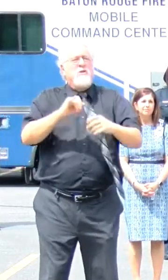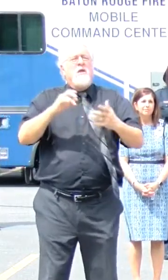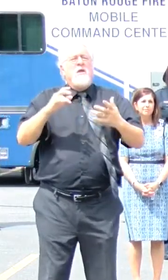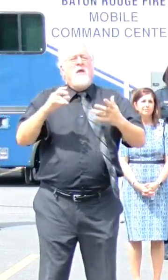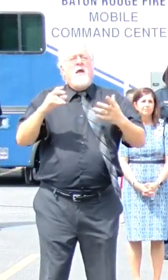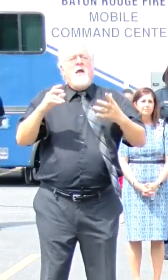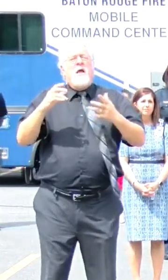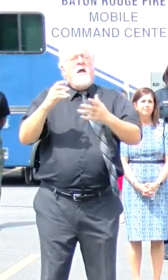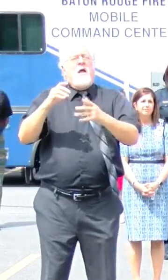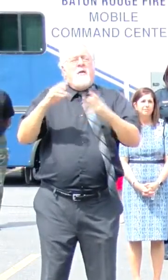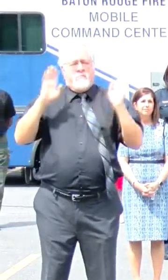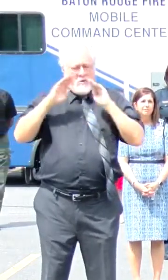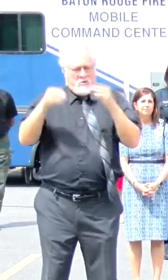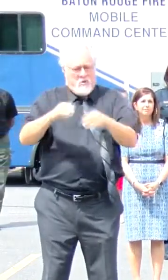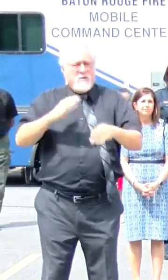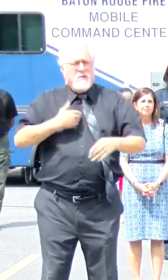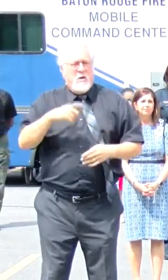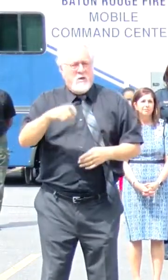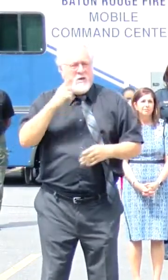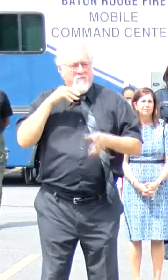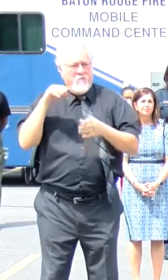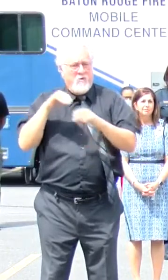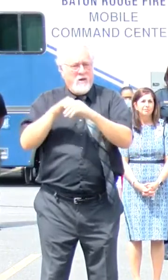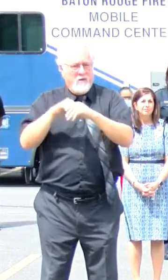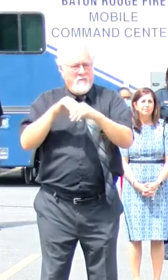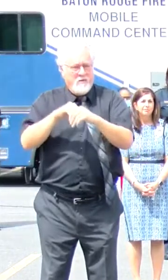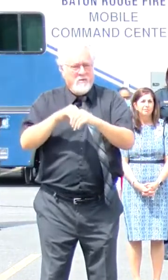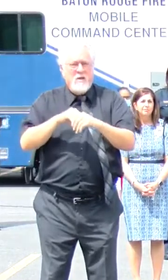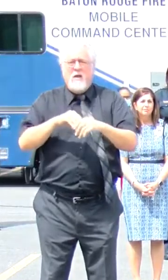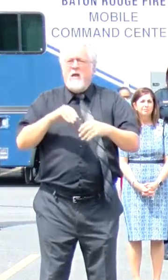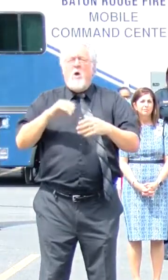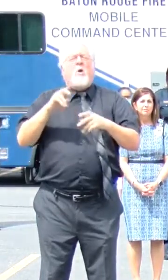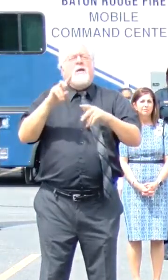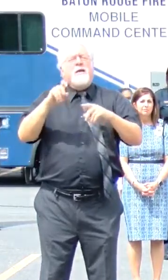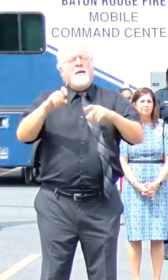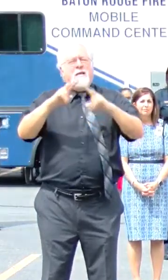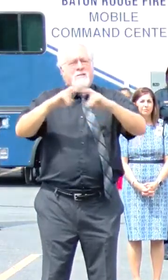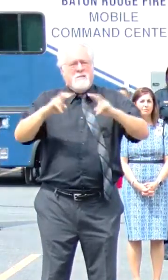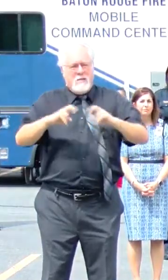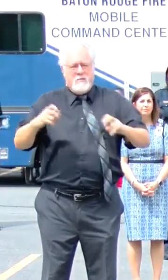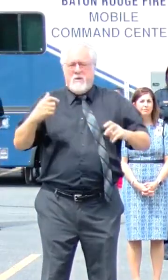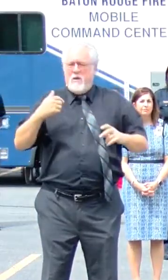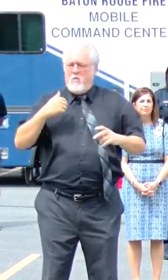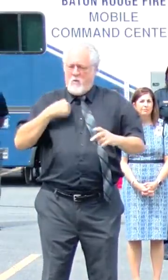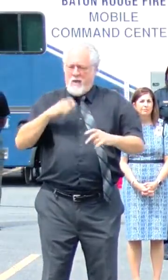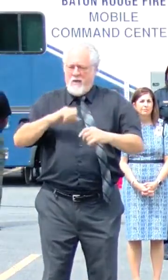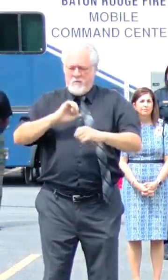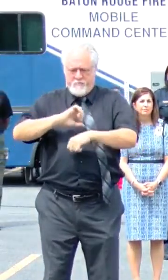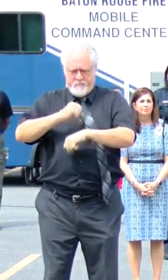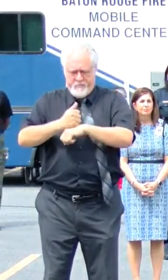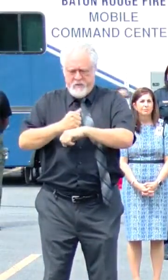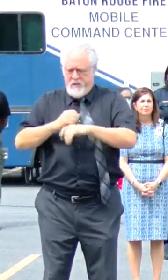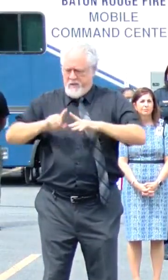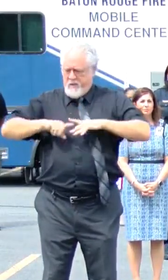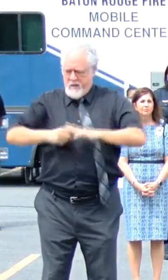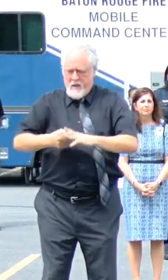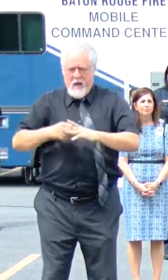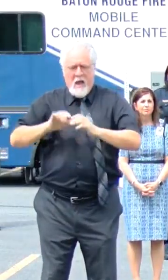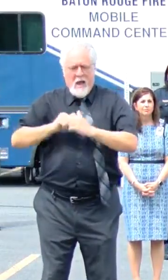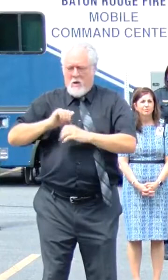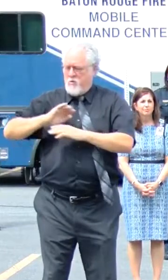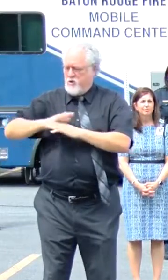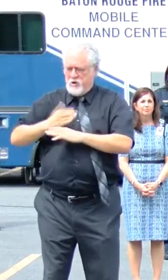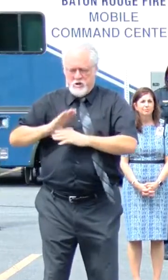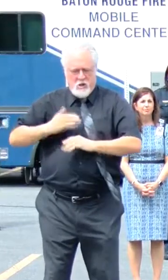assessment. Now, this needs assessment includes a joint implementation plan that incorporates shared